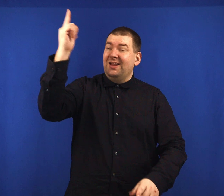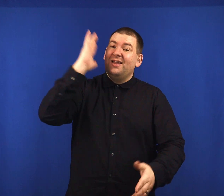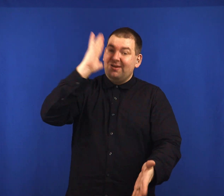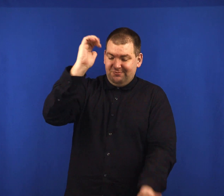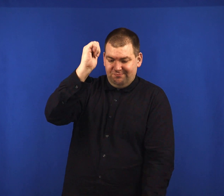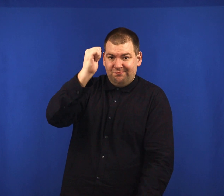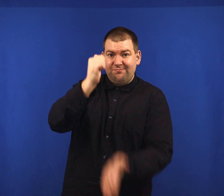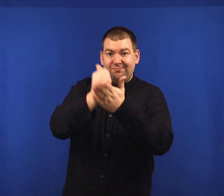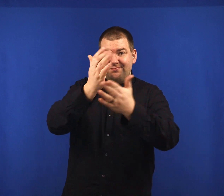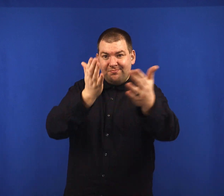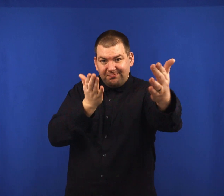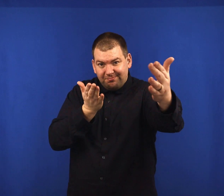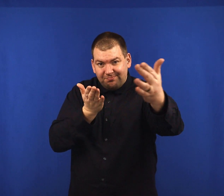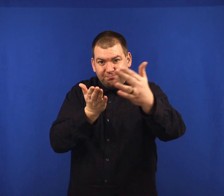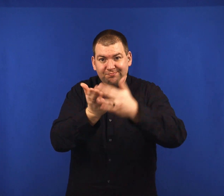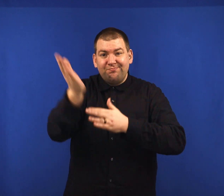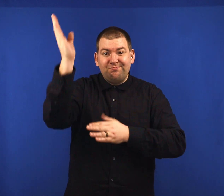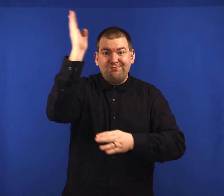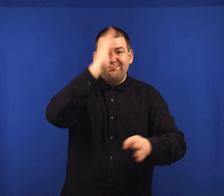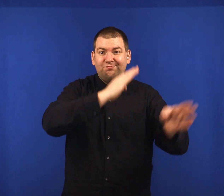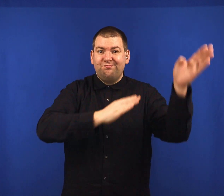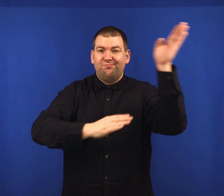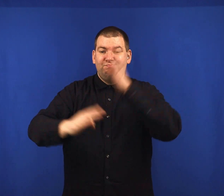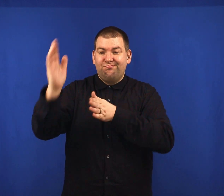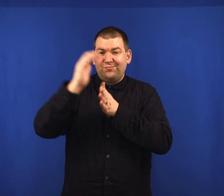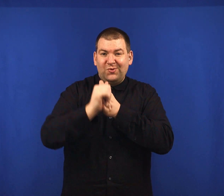He'll see you through.